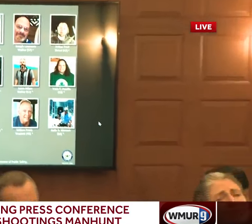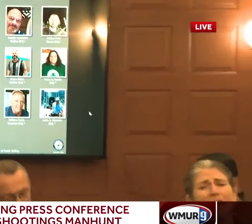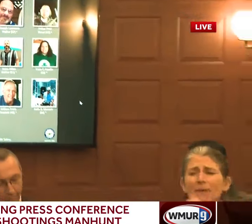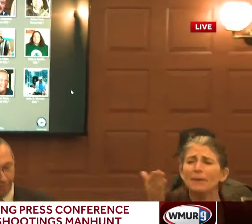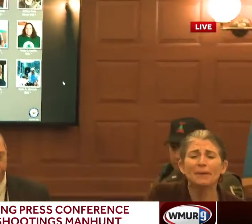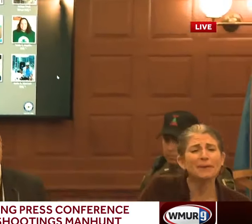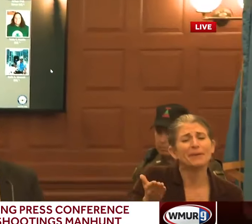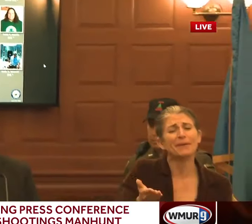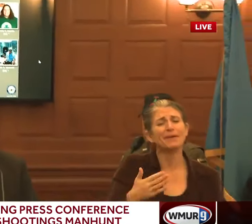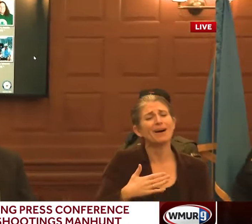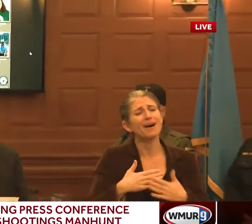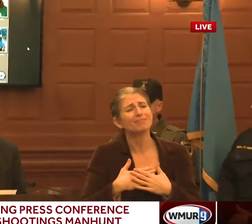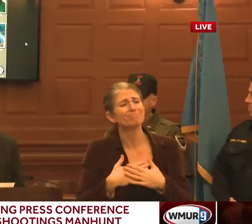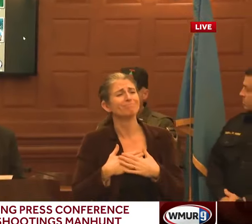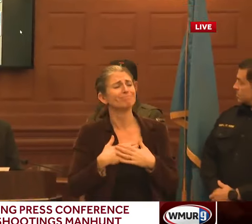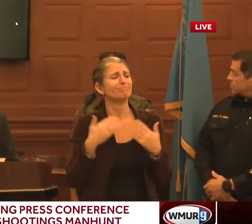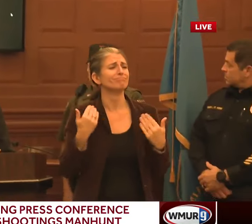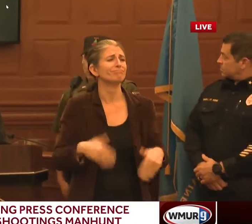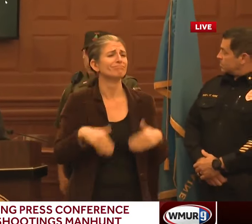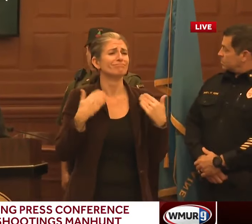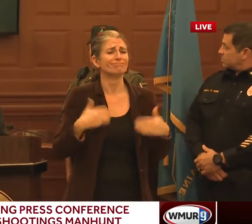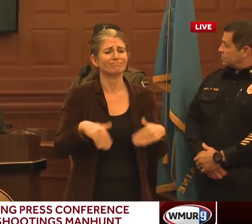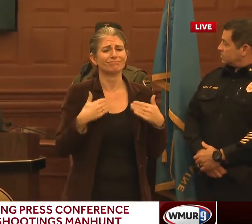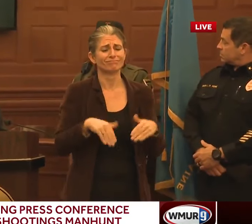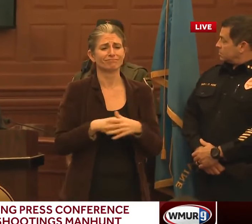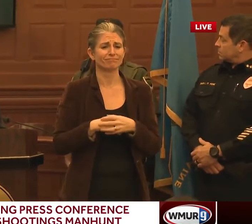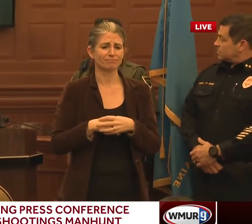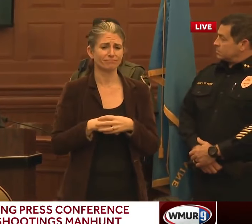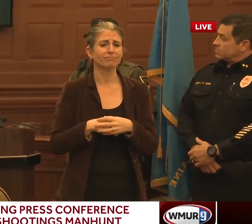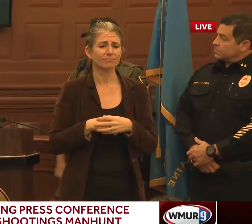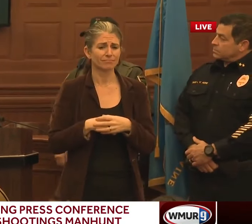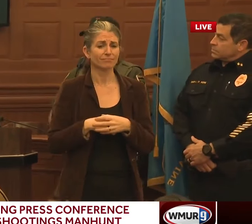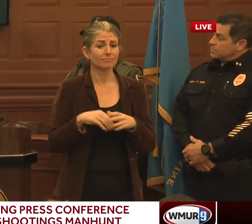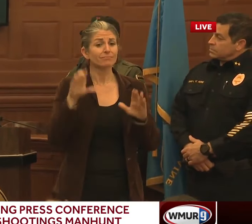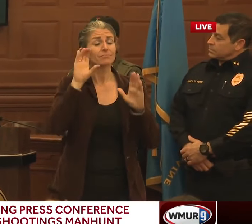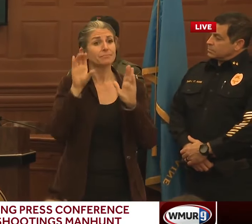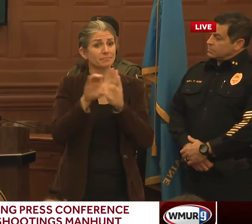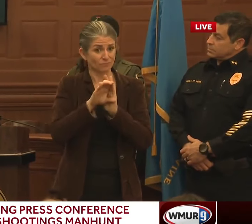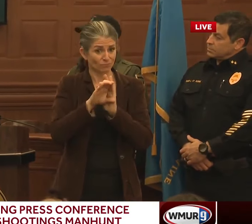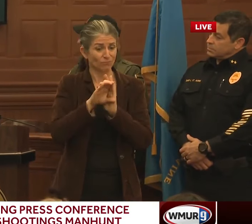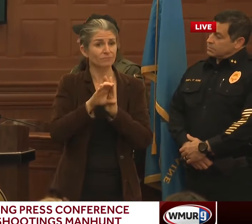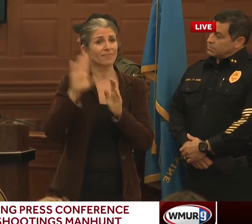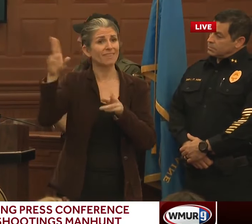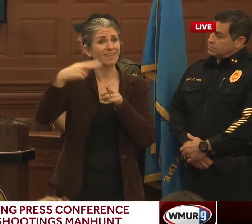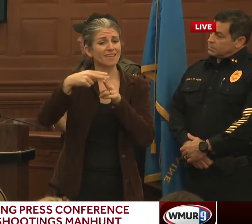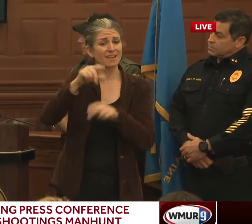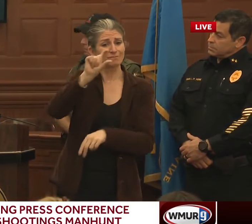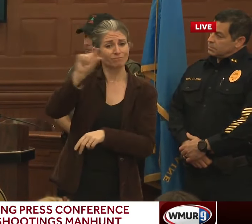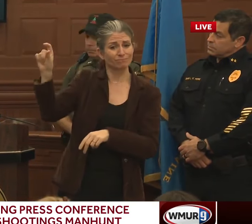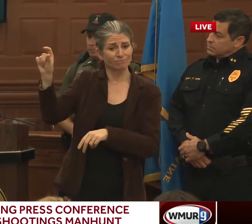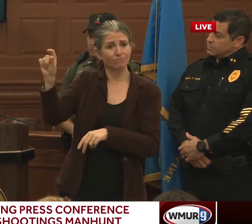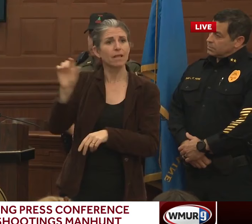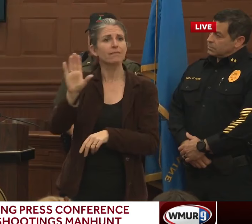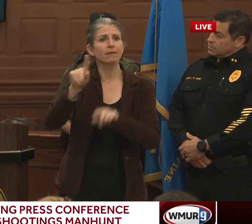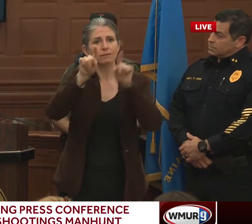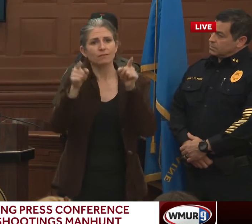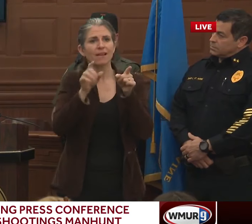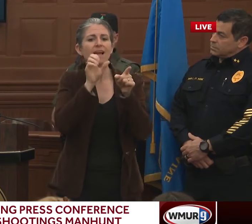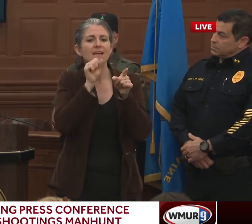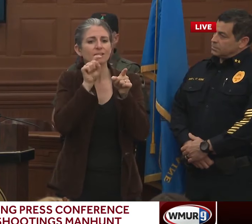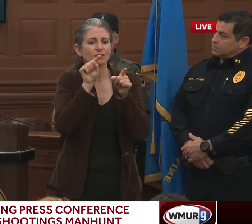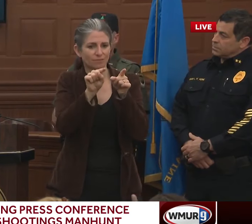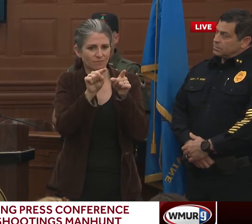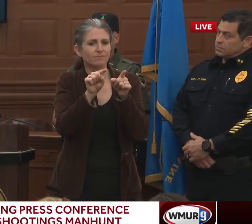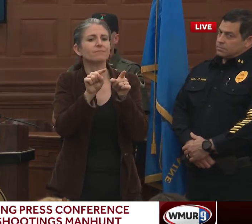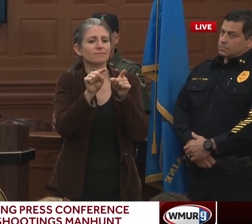And some other specifics, you'll just see again a picture, a name, an age, and then there's a couple symbols there. And